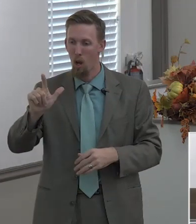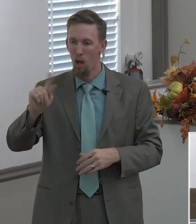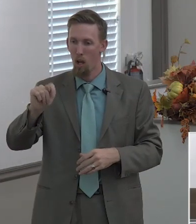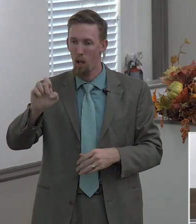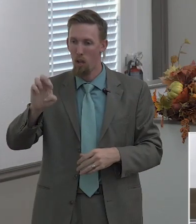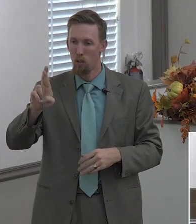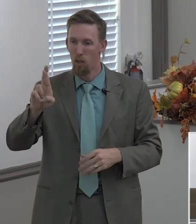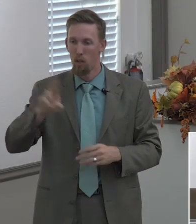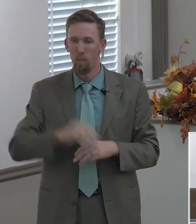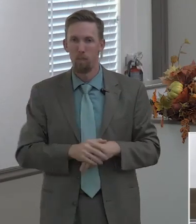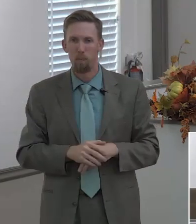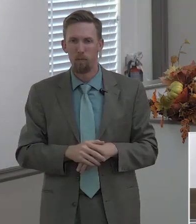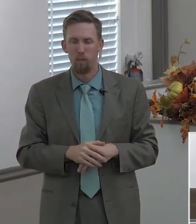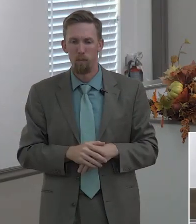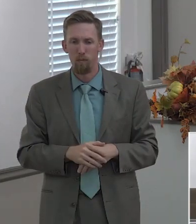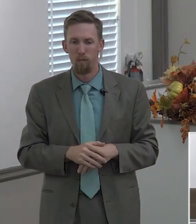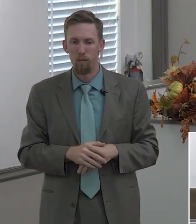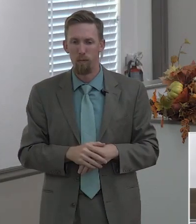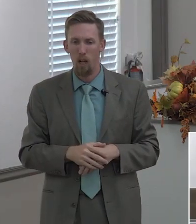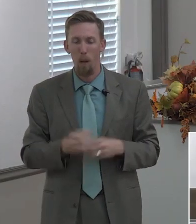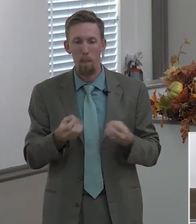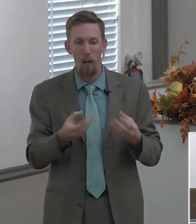you know altars are being forgotten